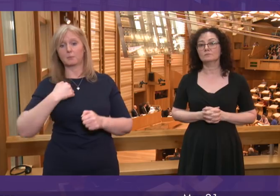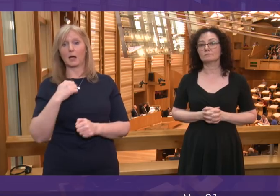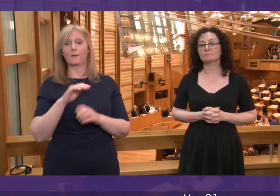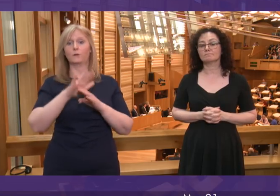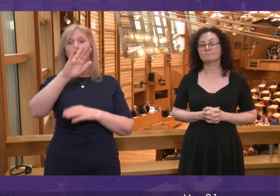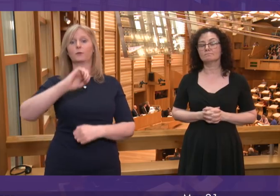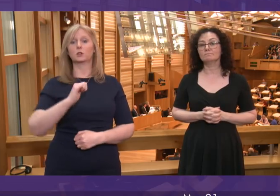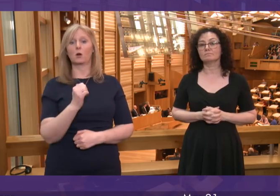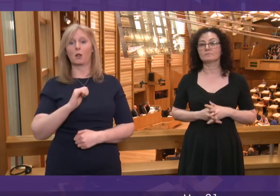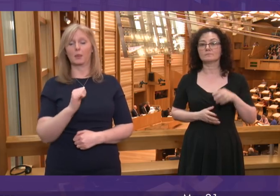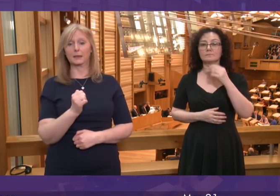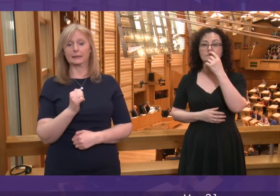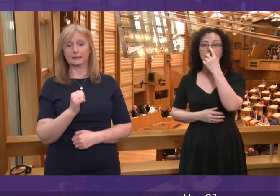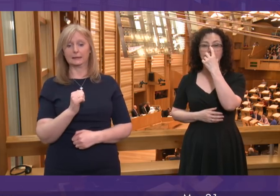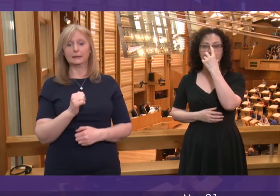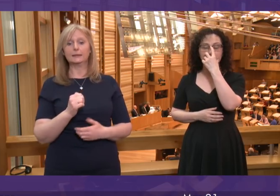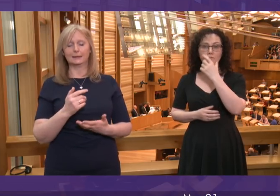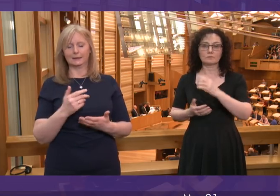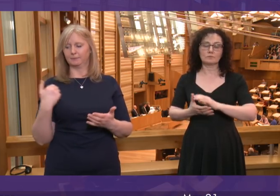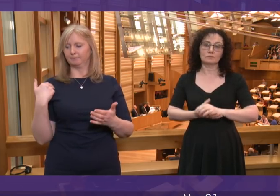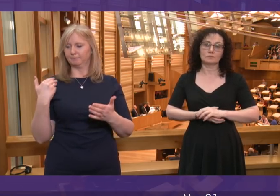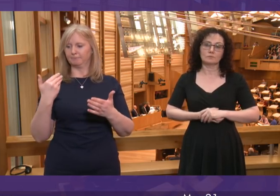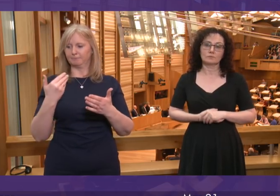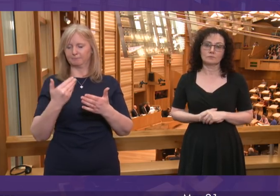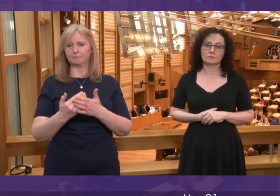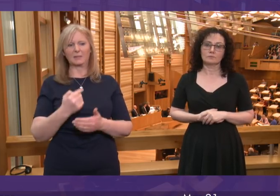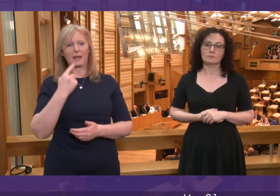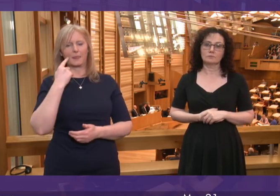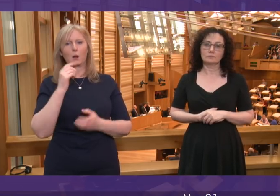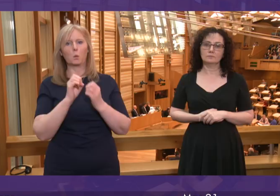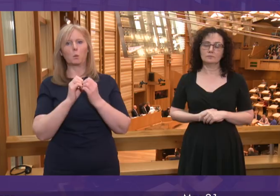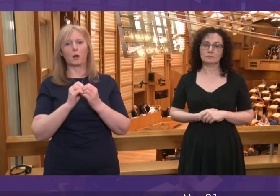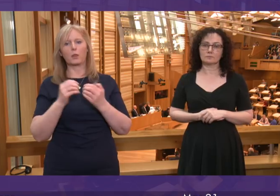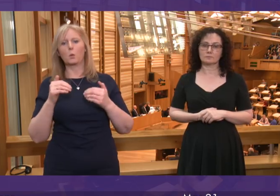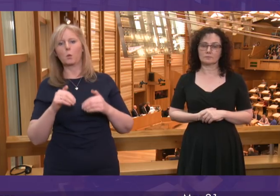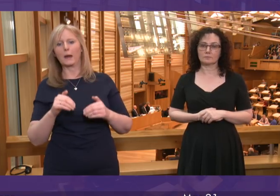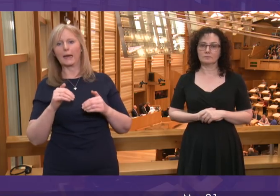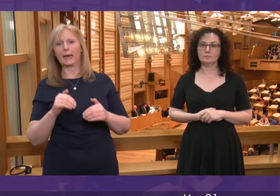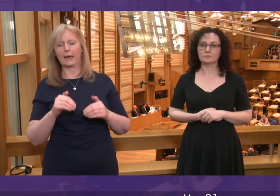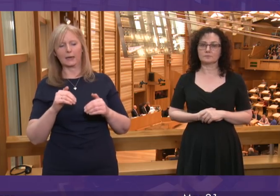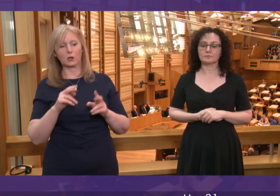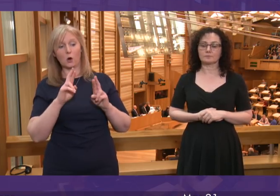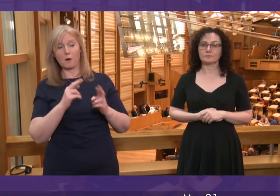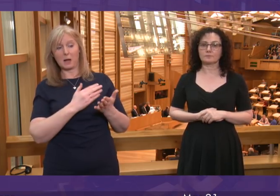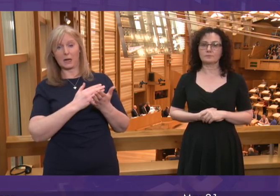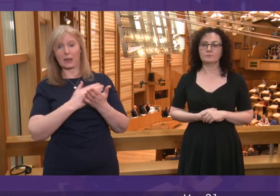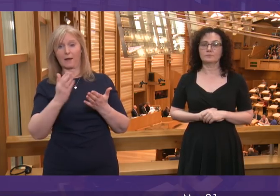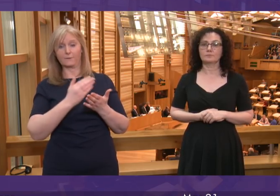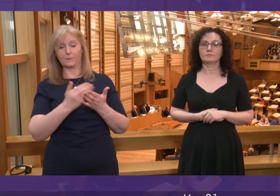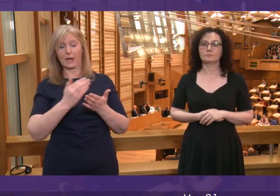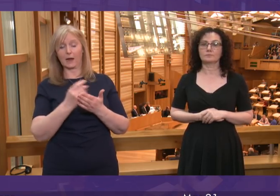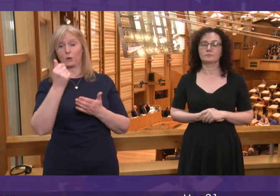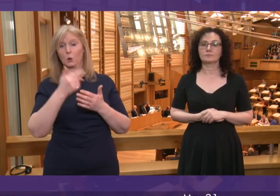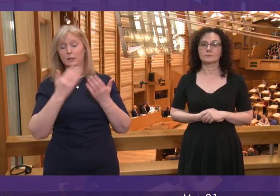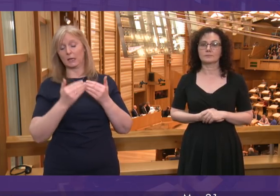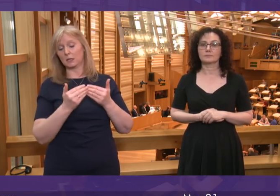done so this long, I think it is reasonable to wait to see what clarity emerges in the next few days,